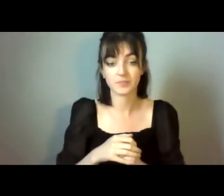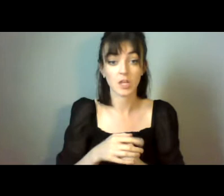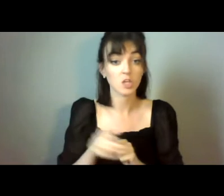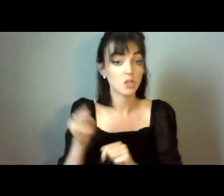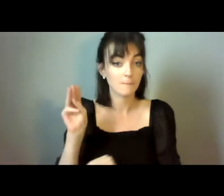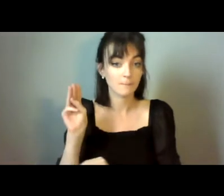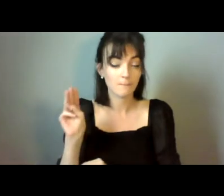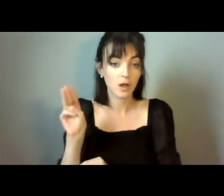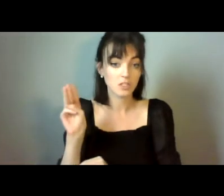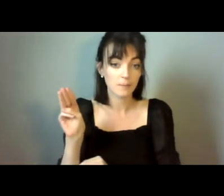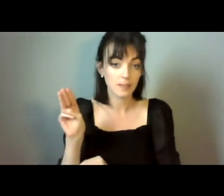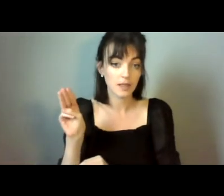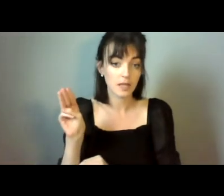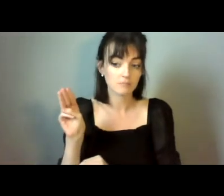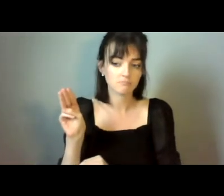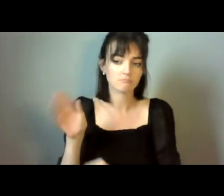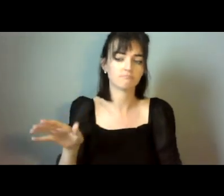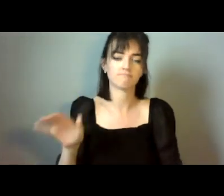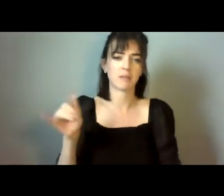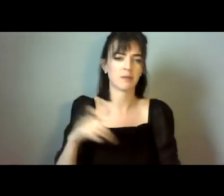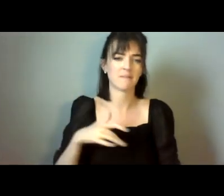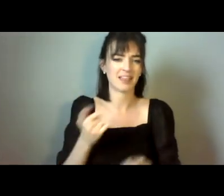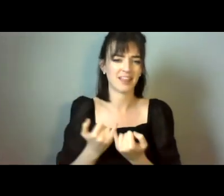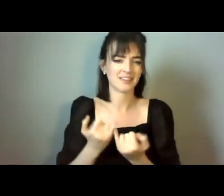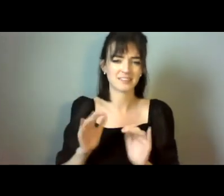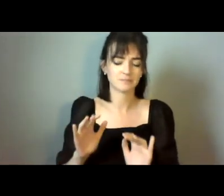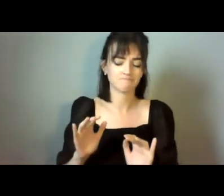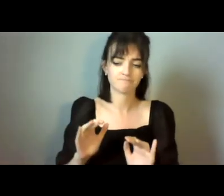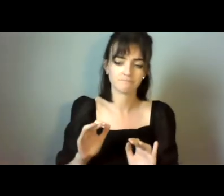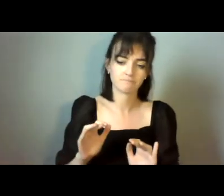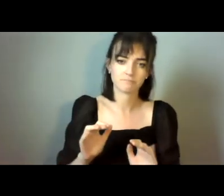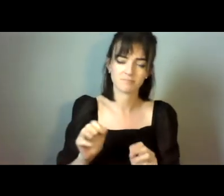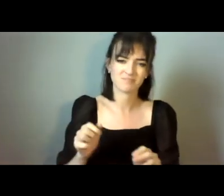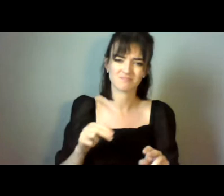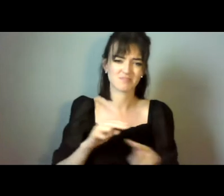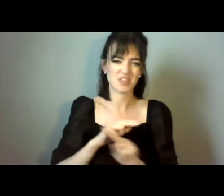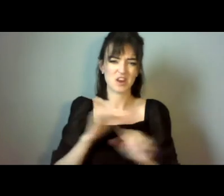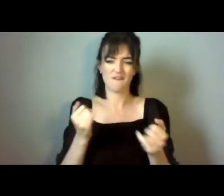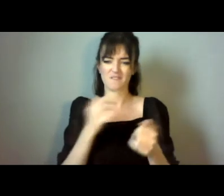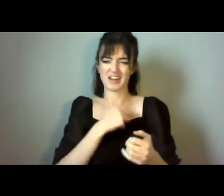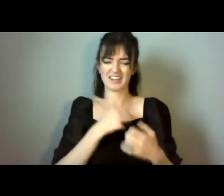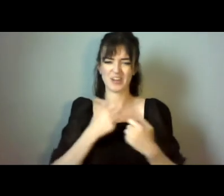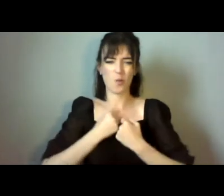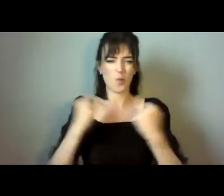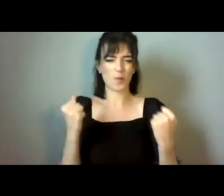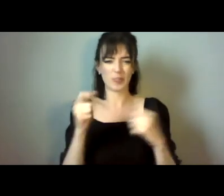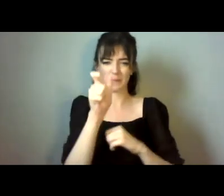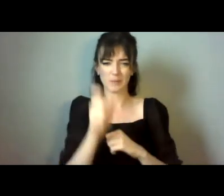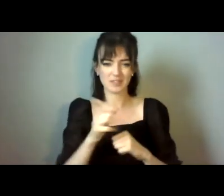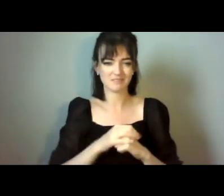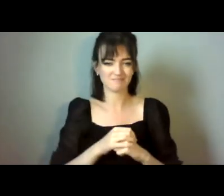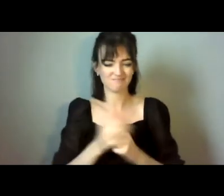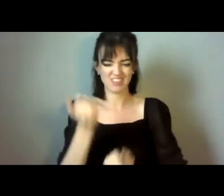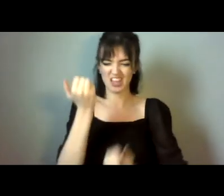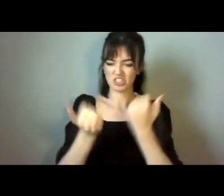might not open up to the person the judge appoints.